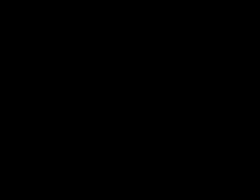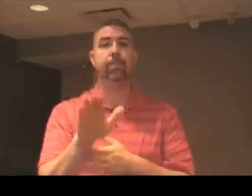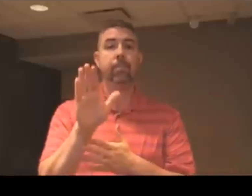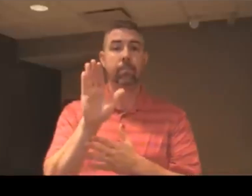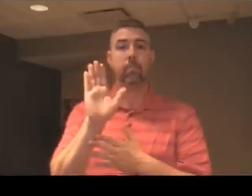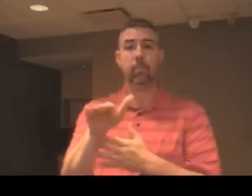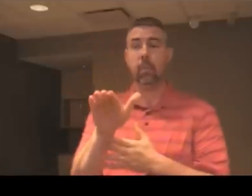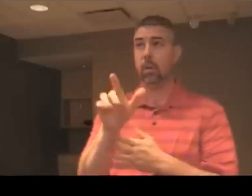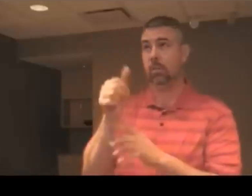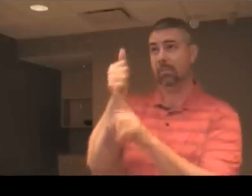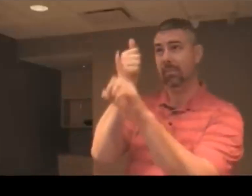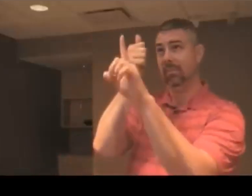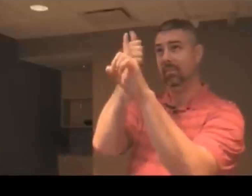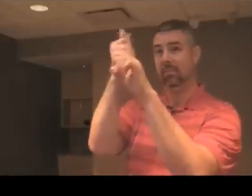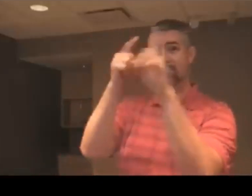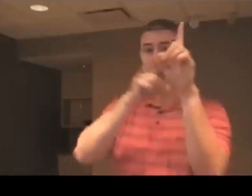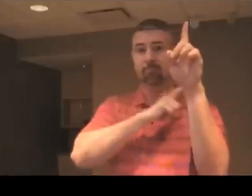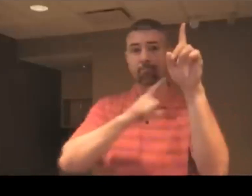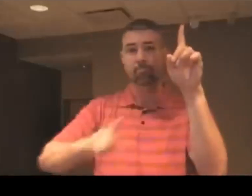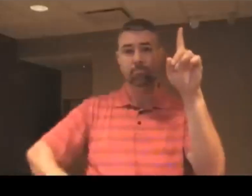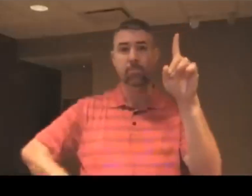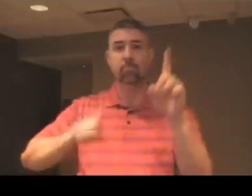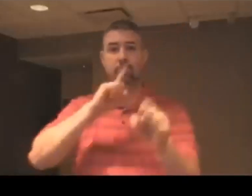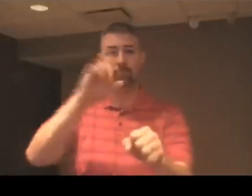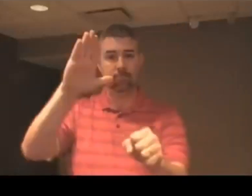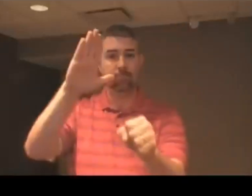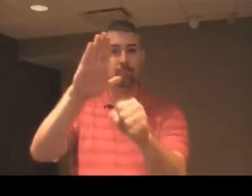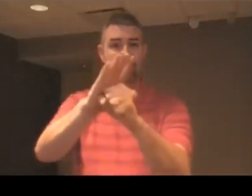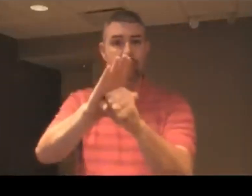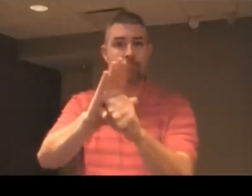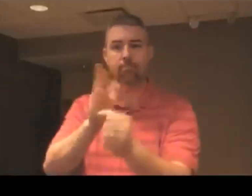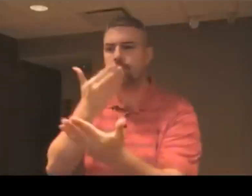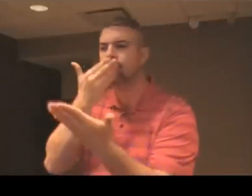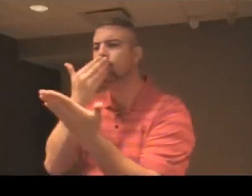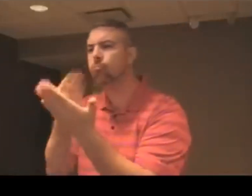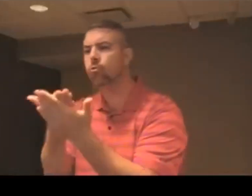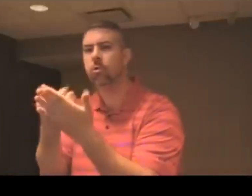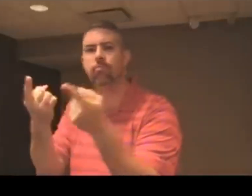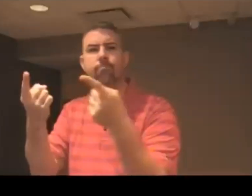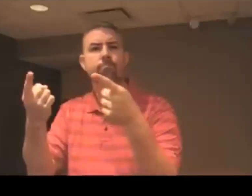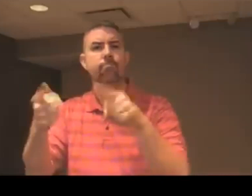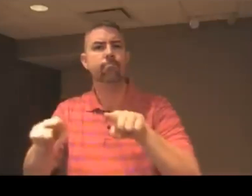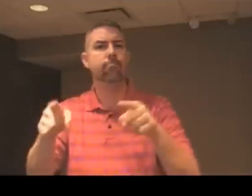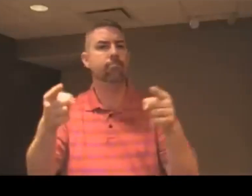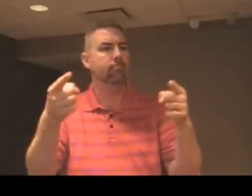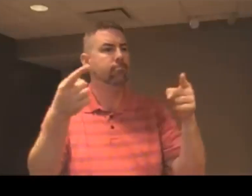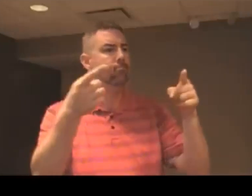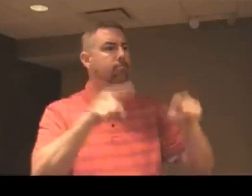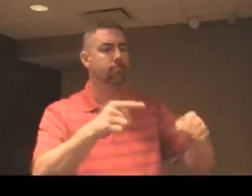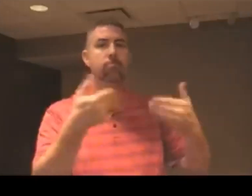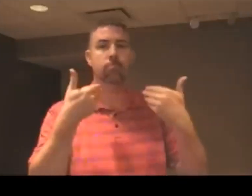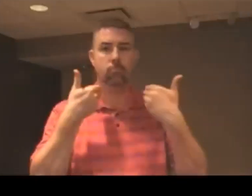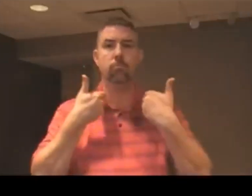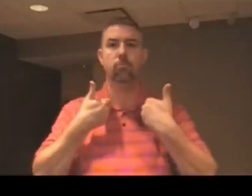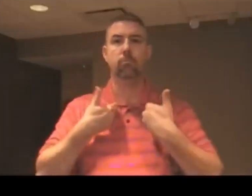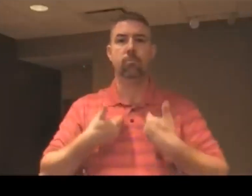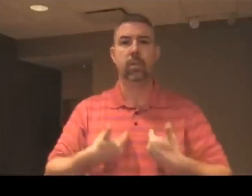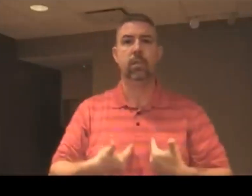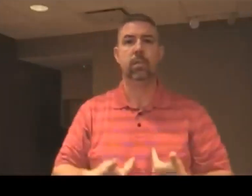The Lord has promised the good to me.